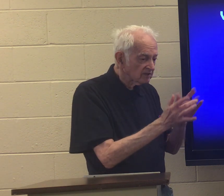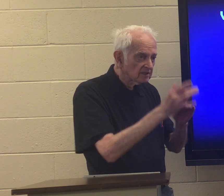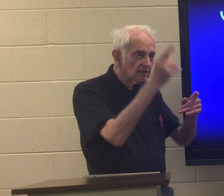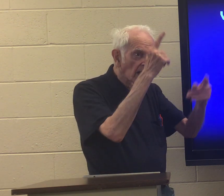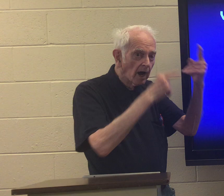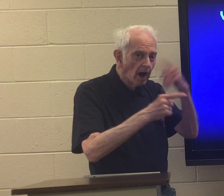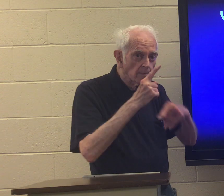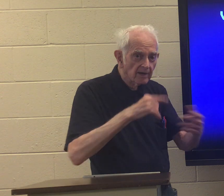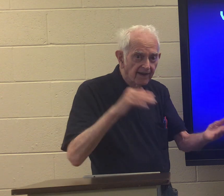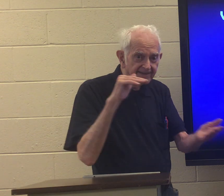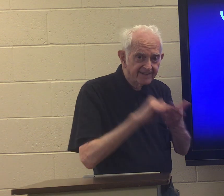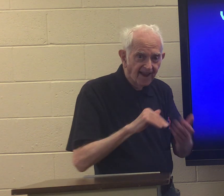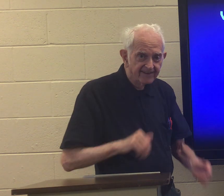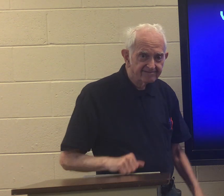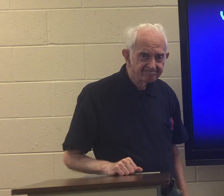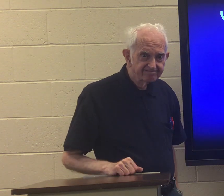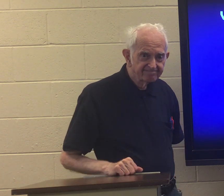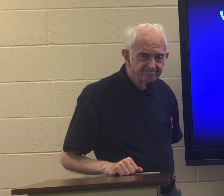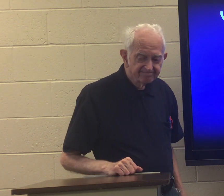we will get when Jesus comes again